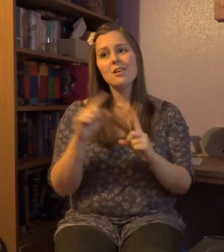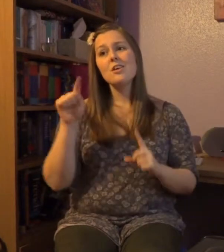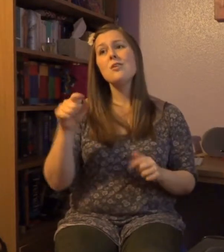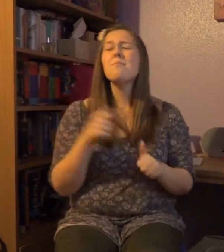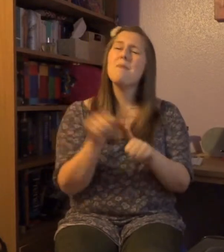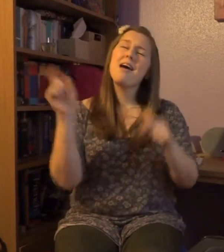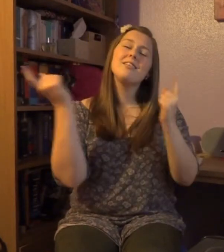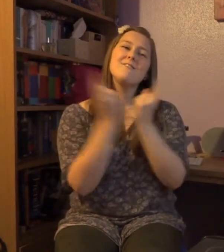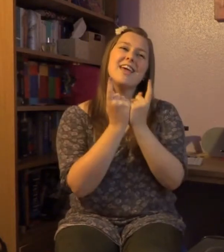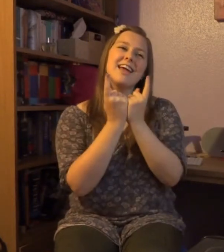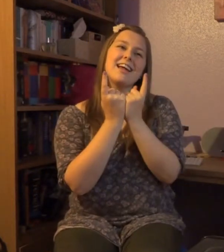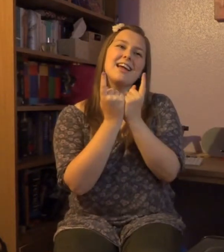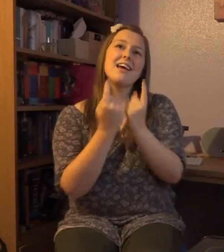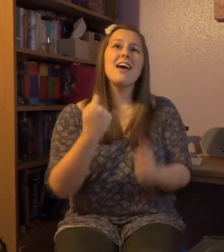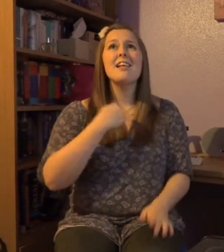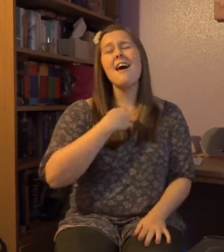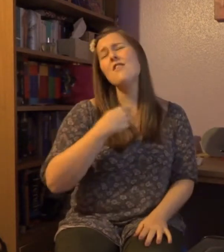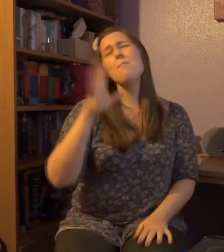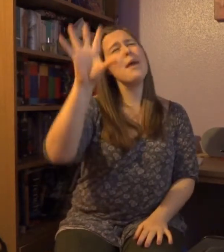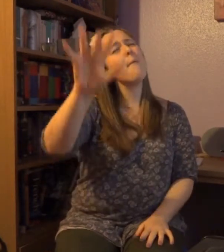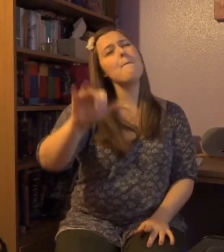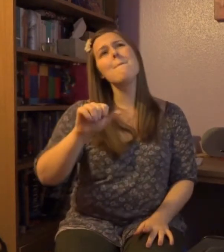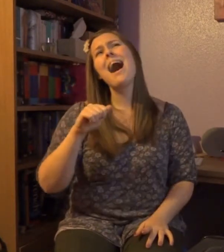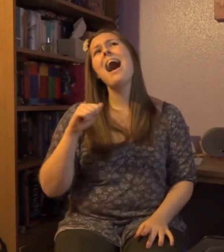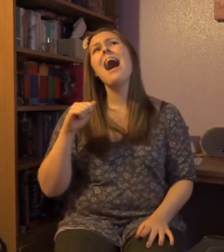is the best thing that's ever been mine